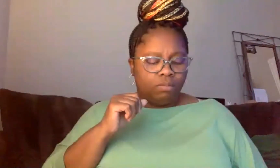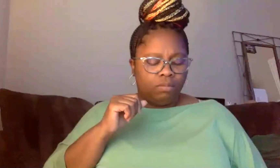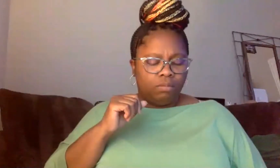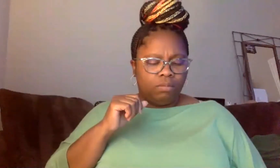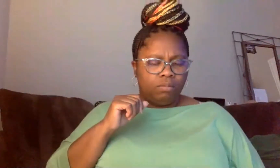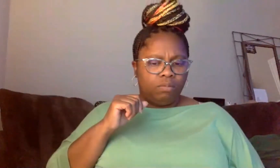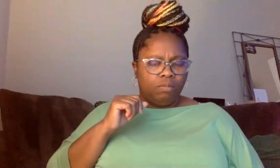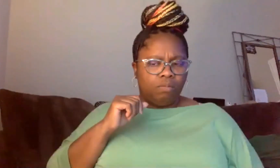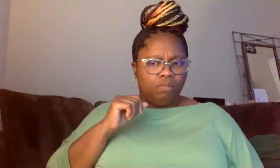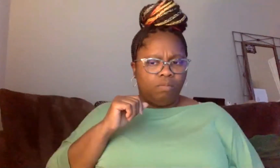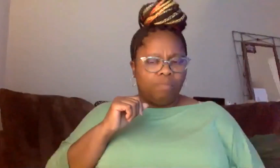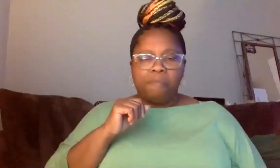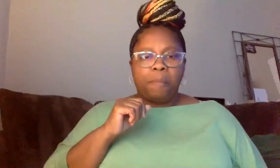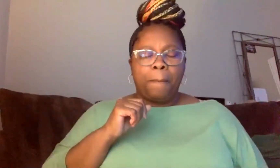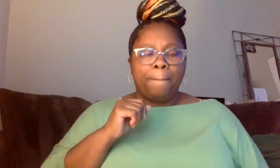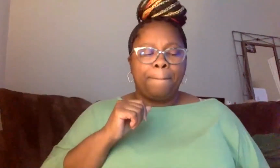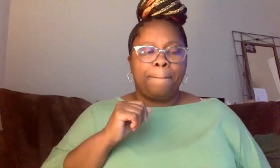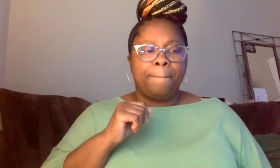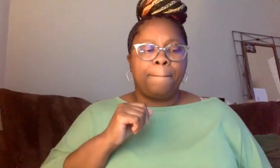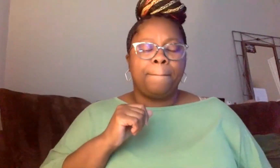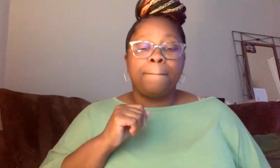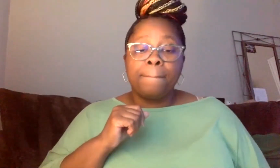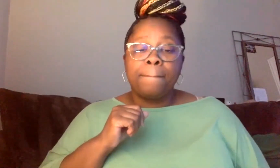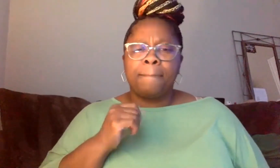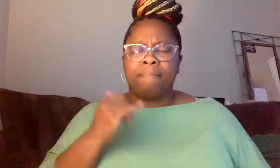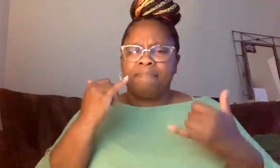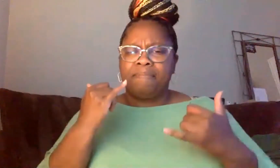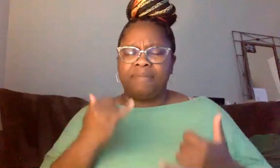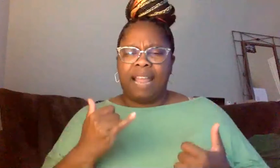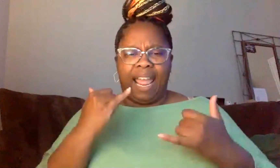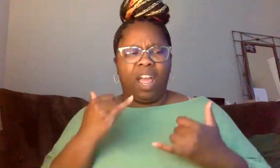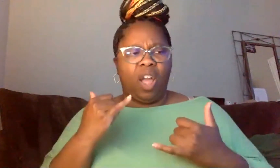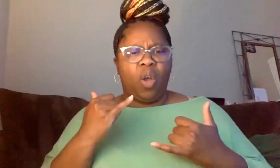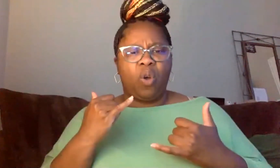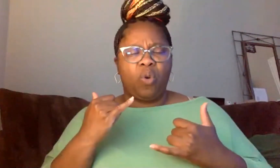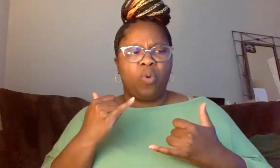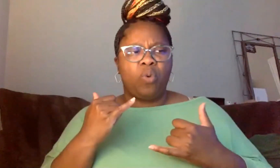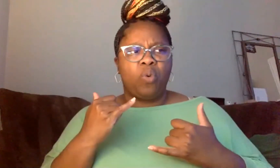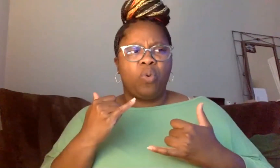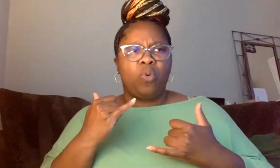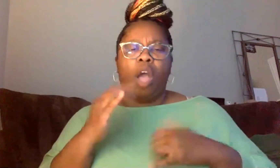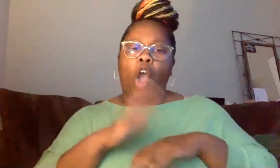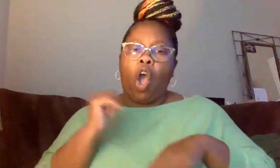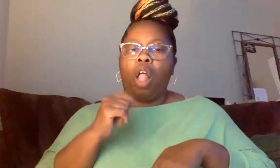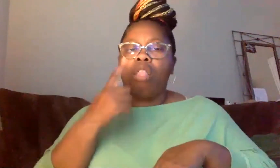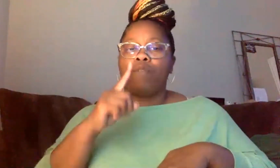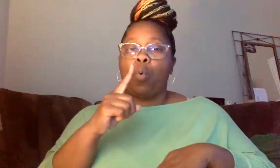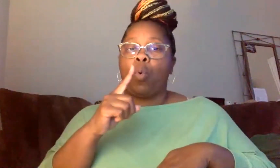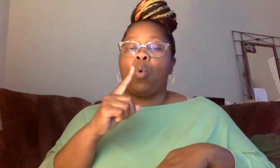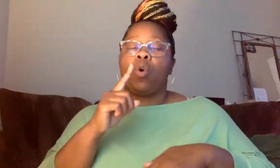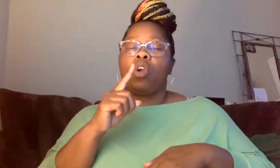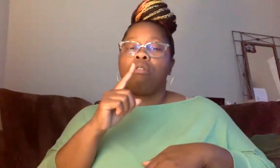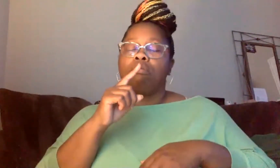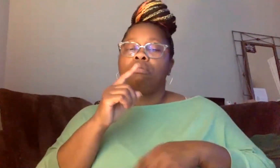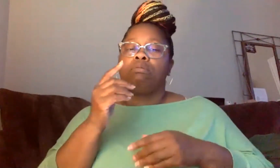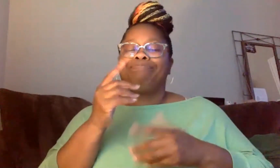And that's, um, there is now a very serious call to the policing campuses. I mean, you know, to dismantling the